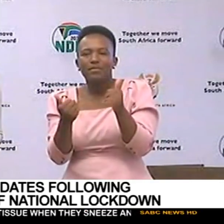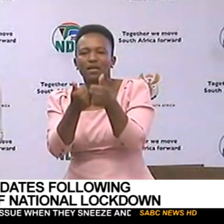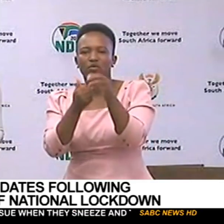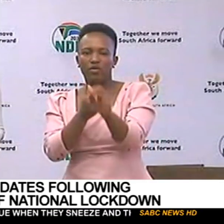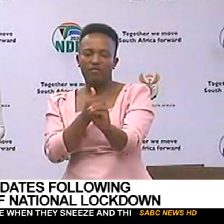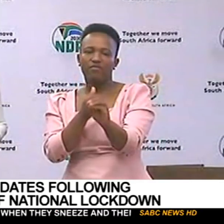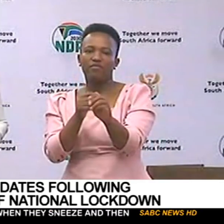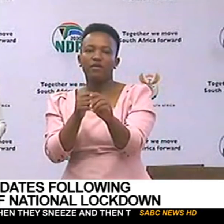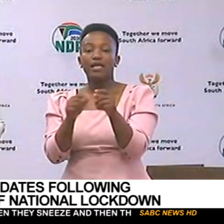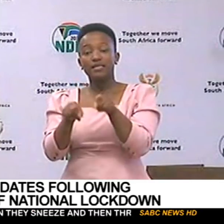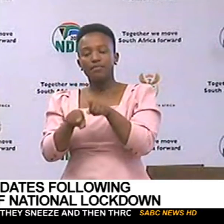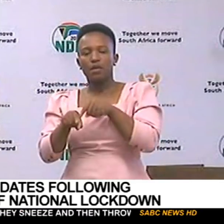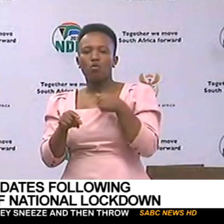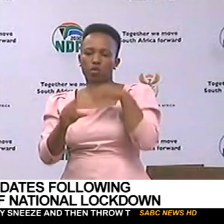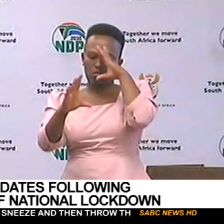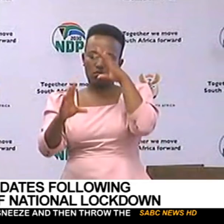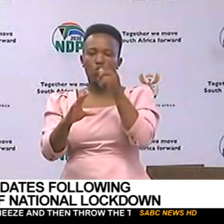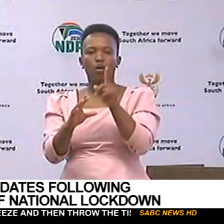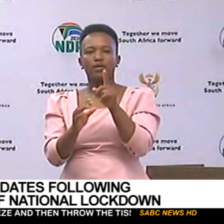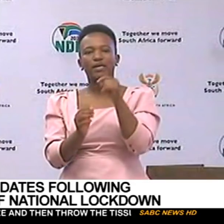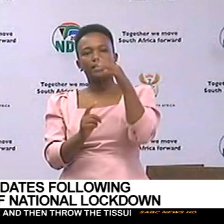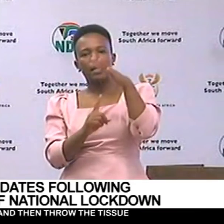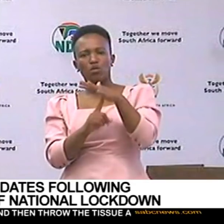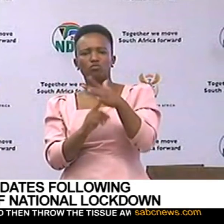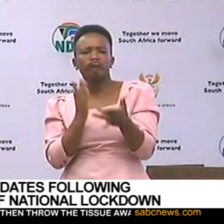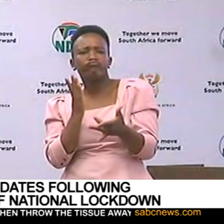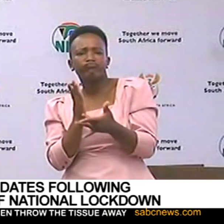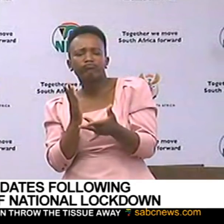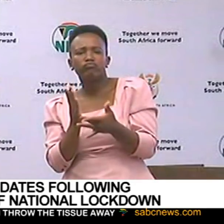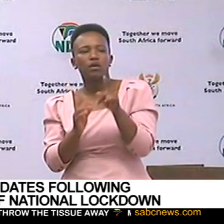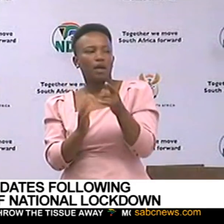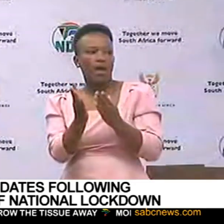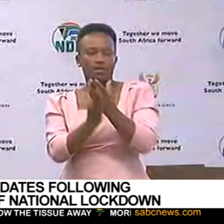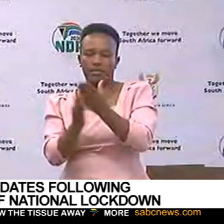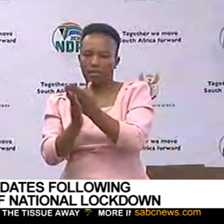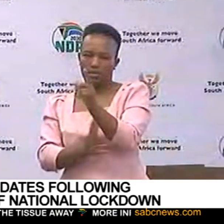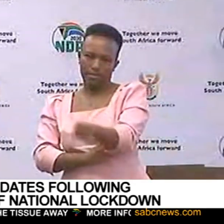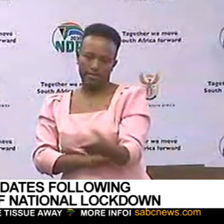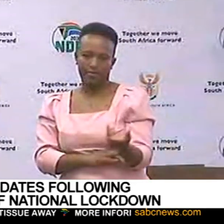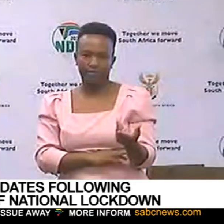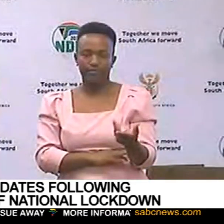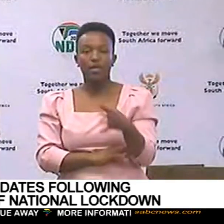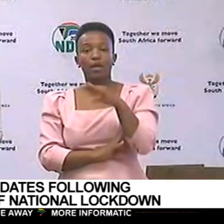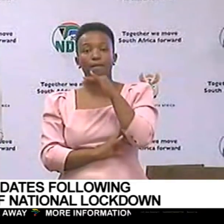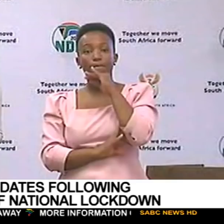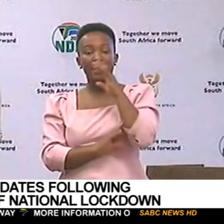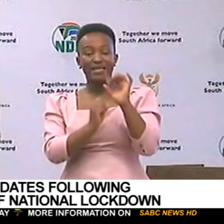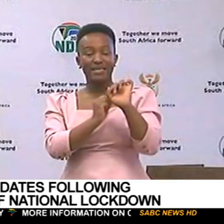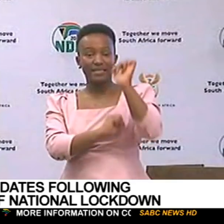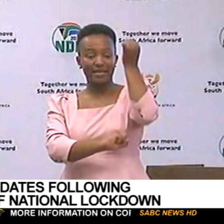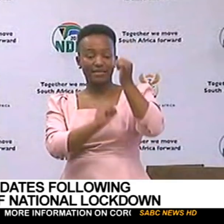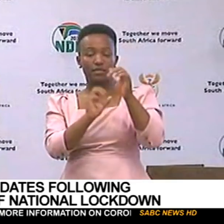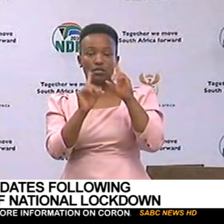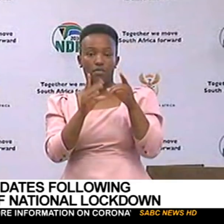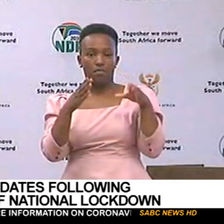same time we deliver efficiently, technologies must be accessible. This therefore tells that our industry players may be